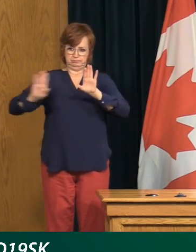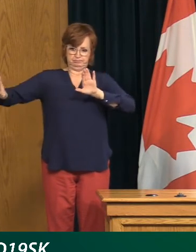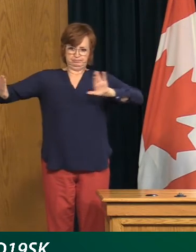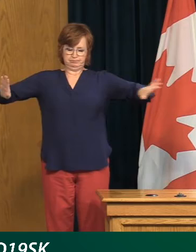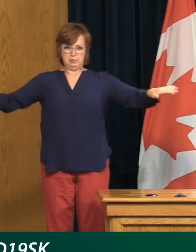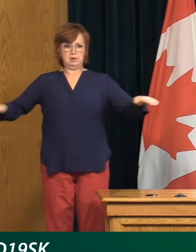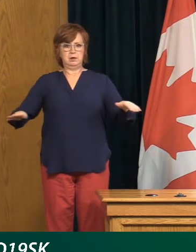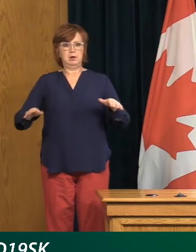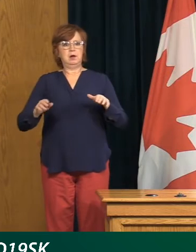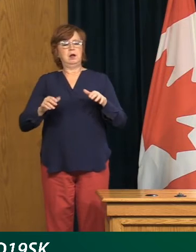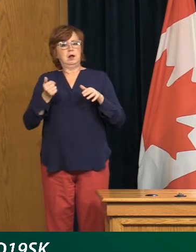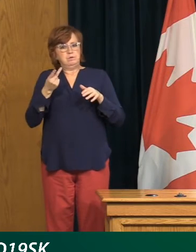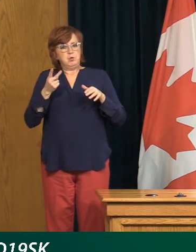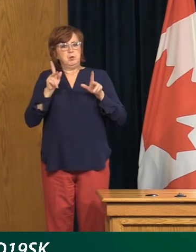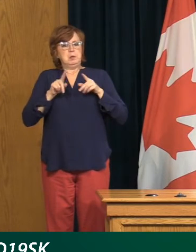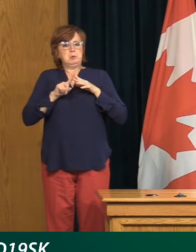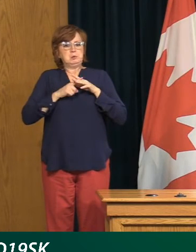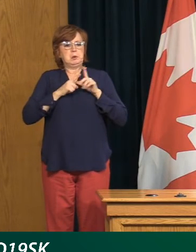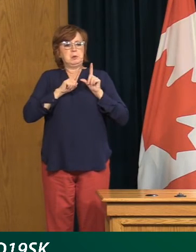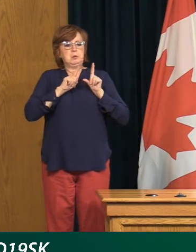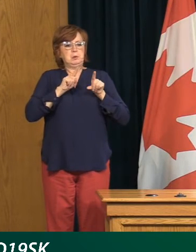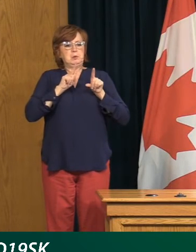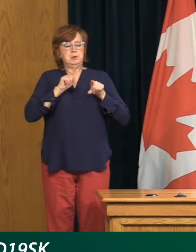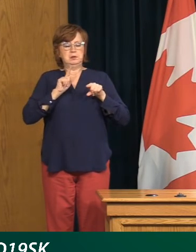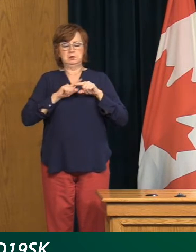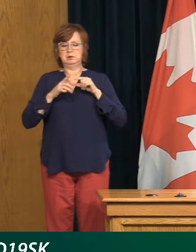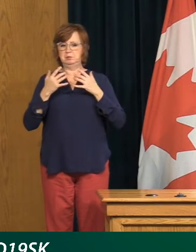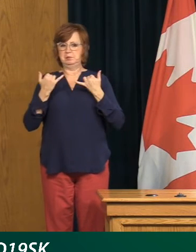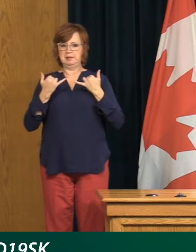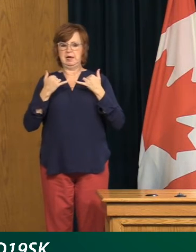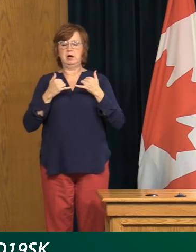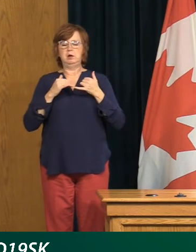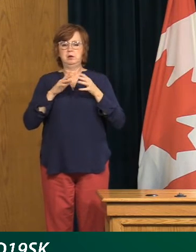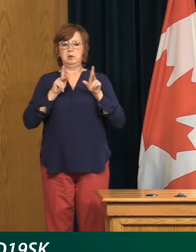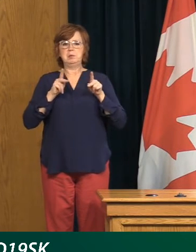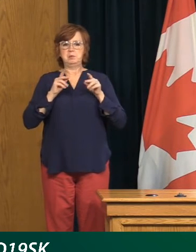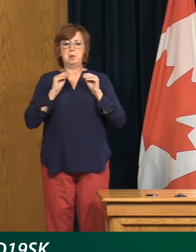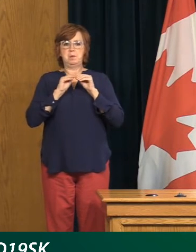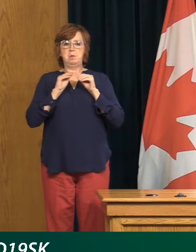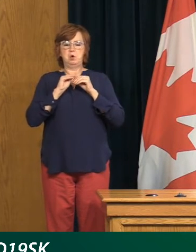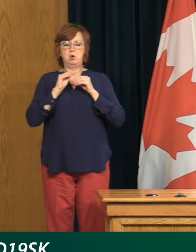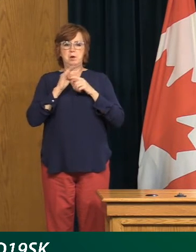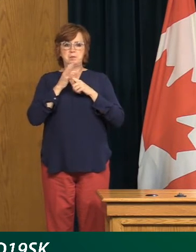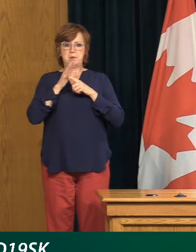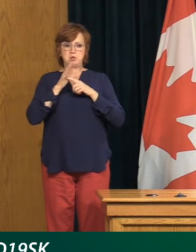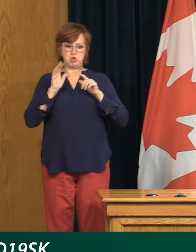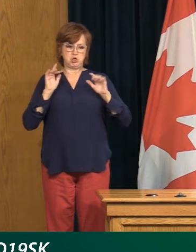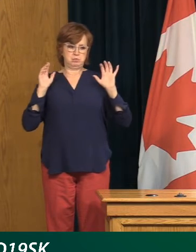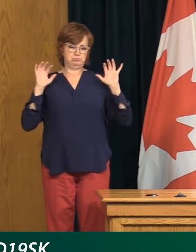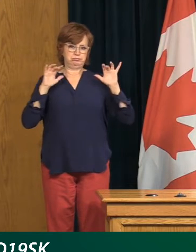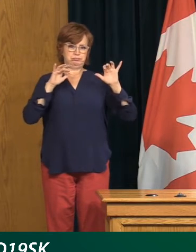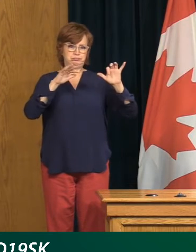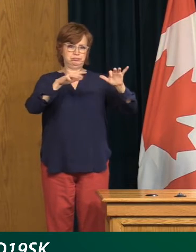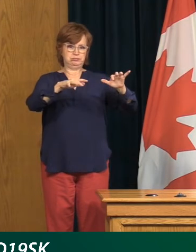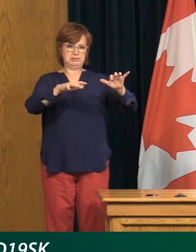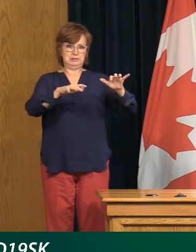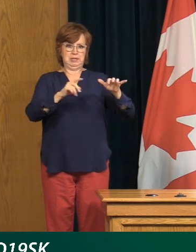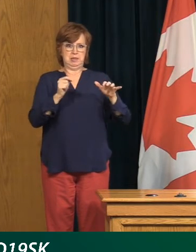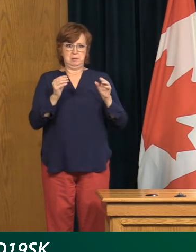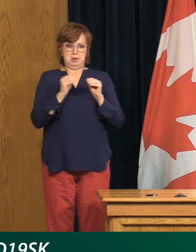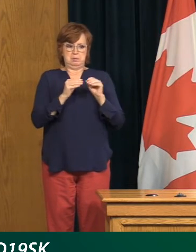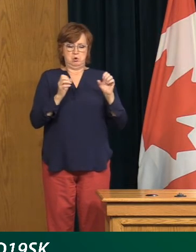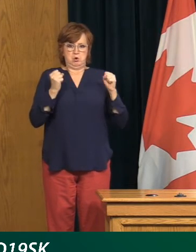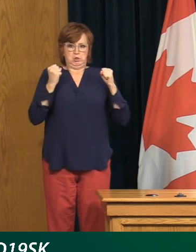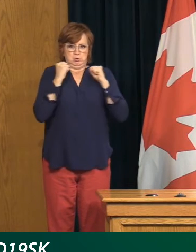more and more people have been using gyms. So gym owners are already reviewing, you know, do they need to relook at spacing things out? And are there places,